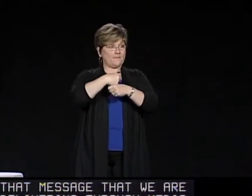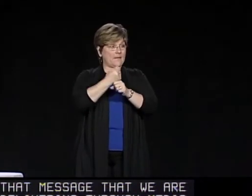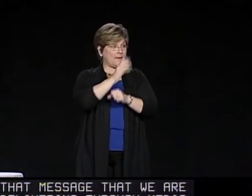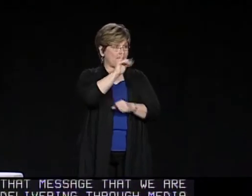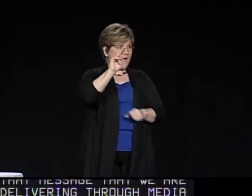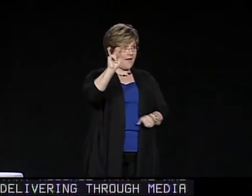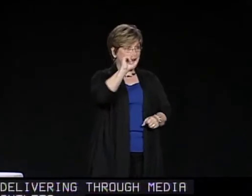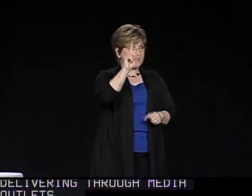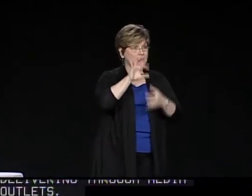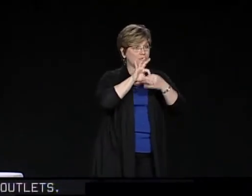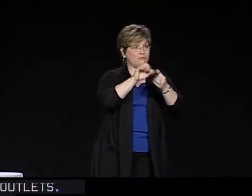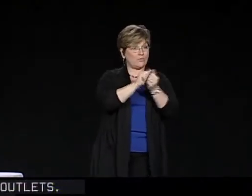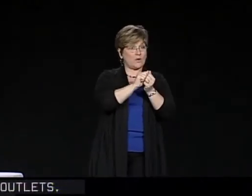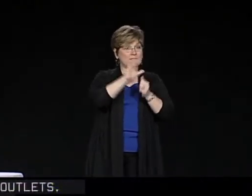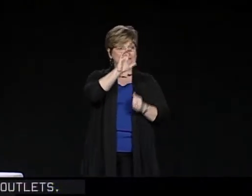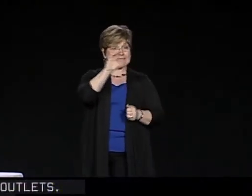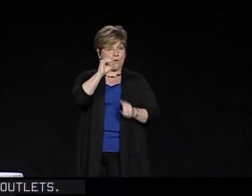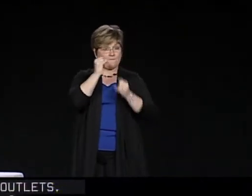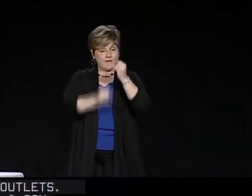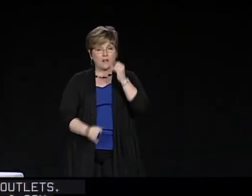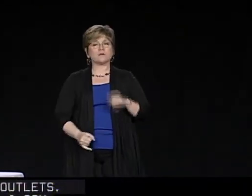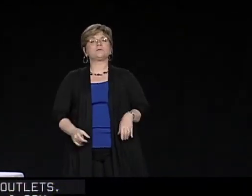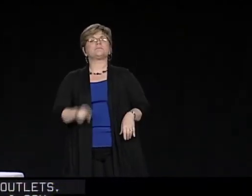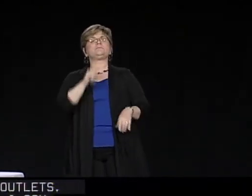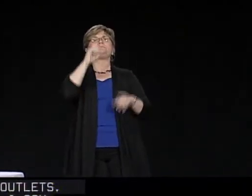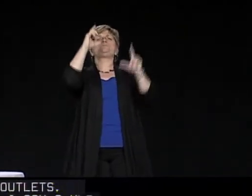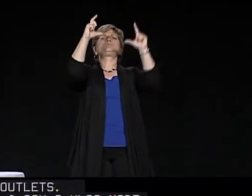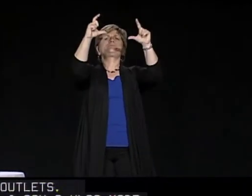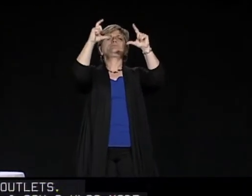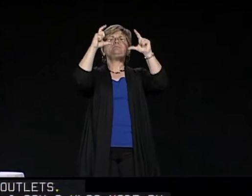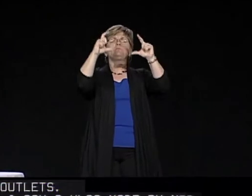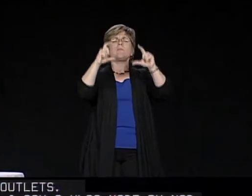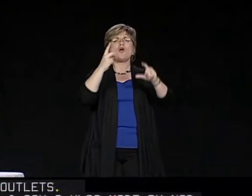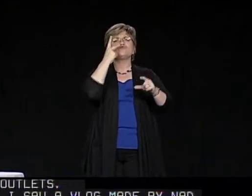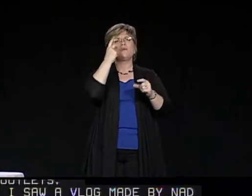I saw a vlog made by NAD related with the CEO finalists.